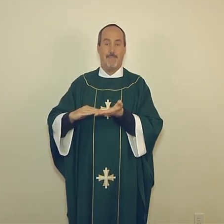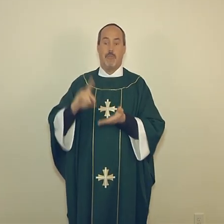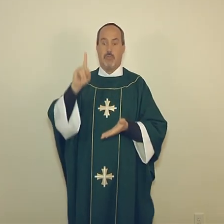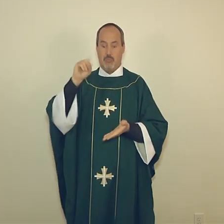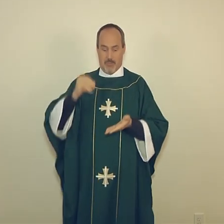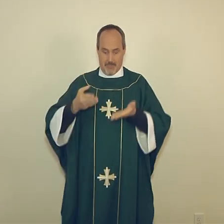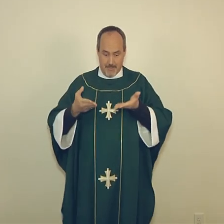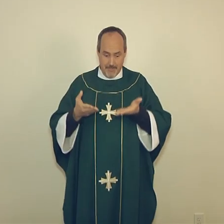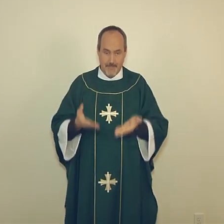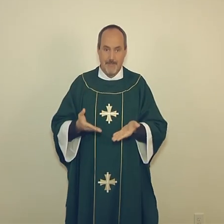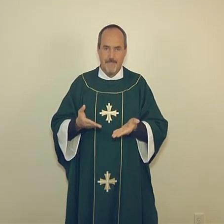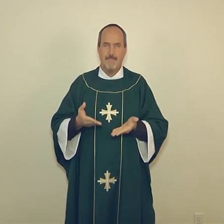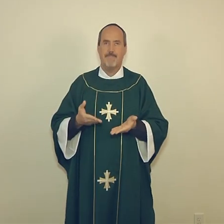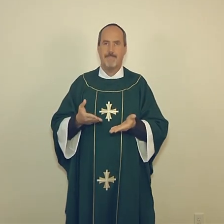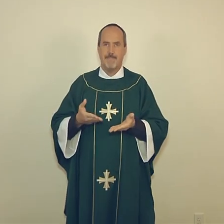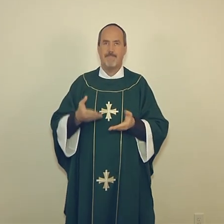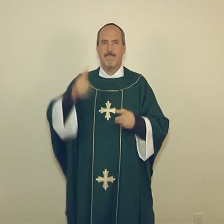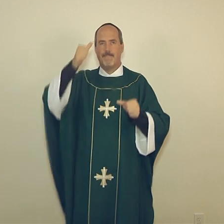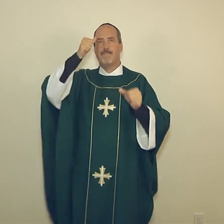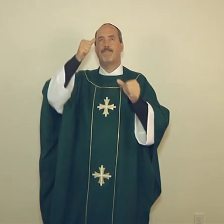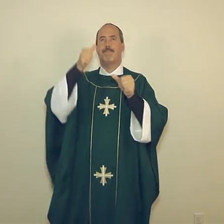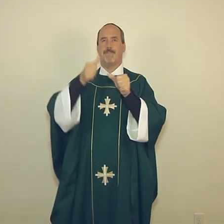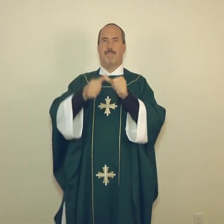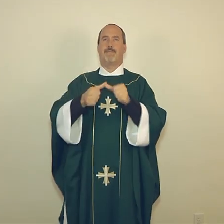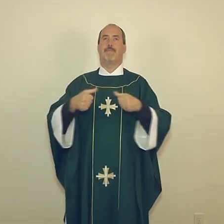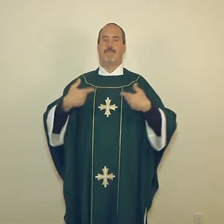Do this in memory of me.